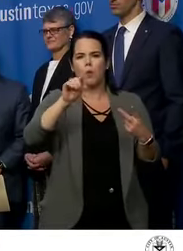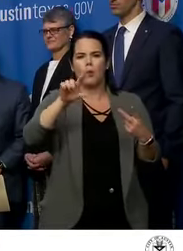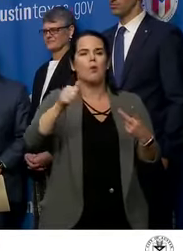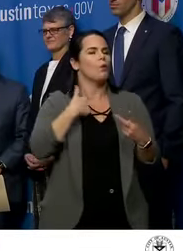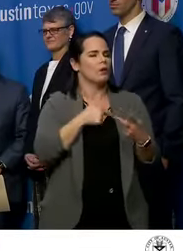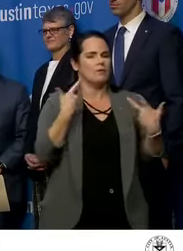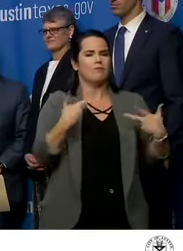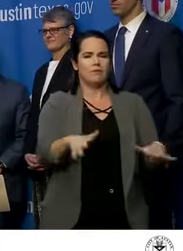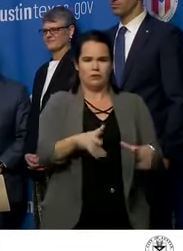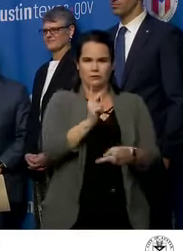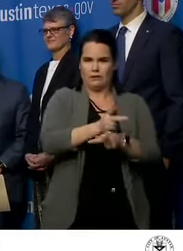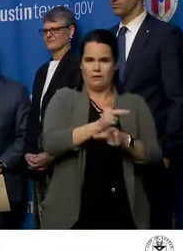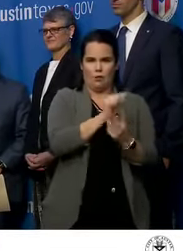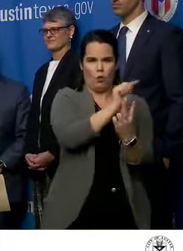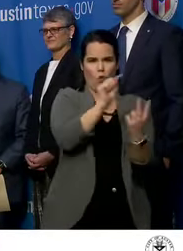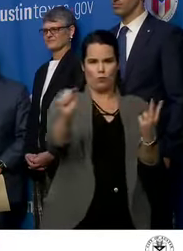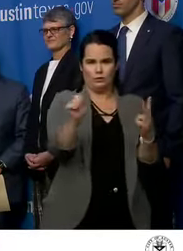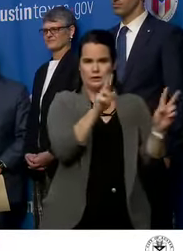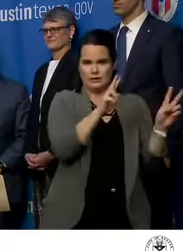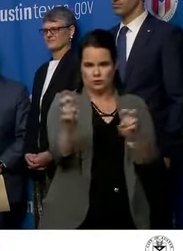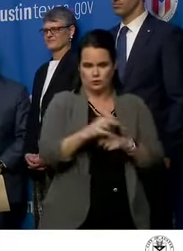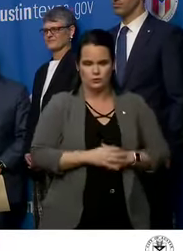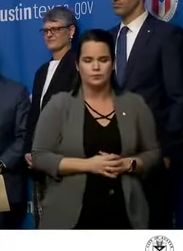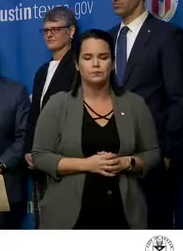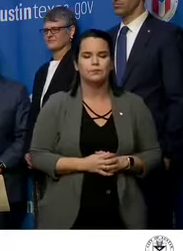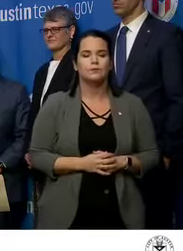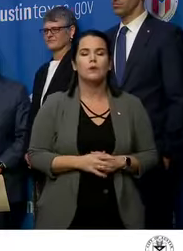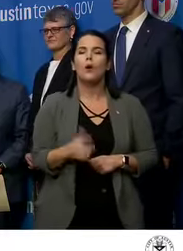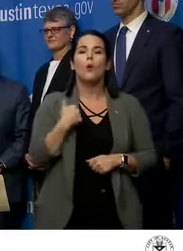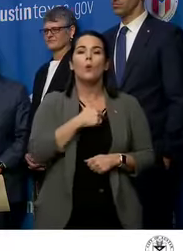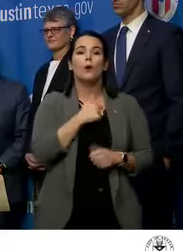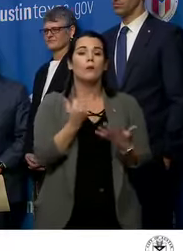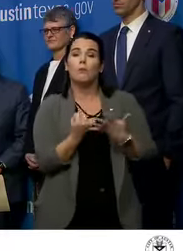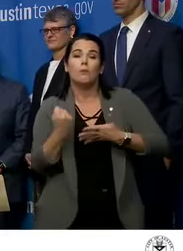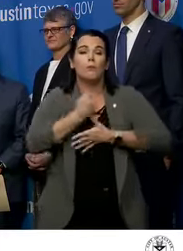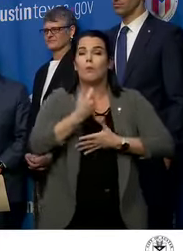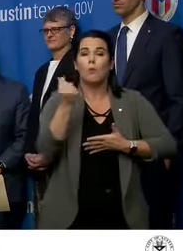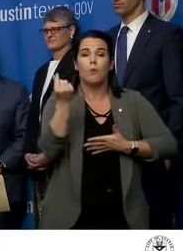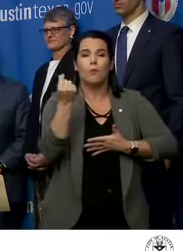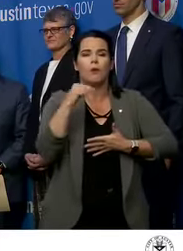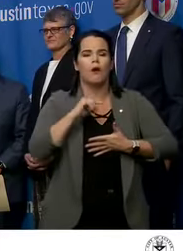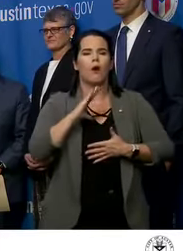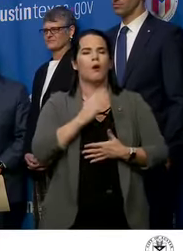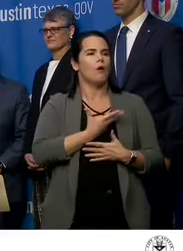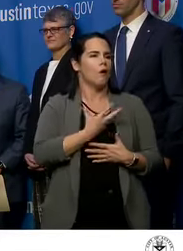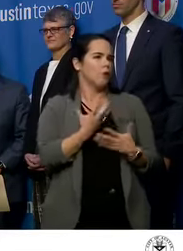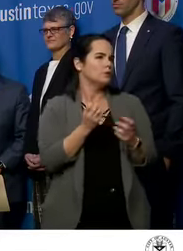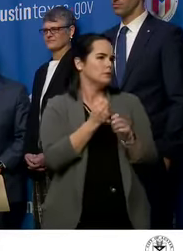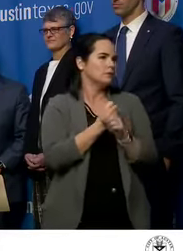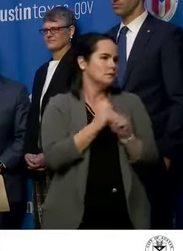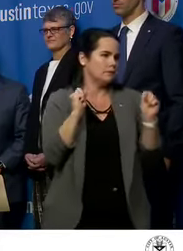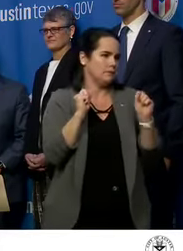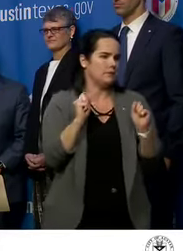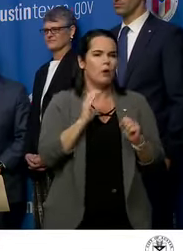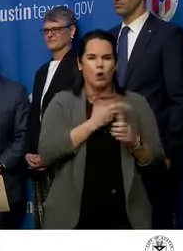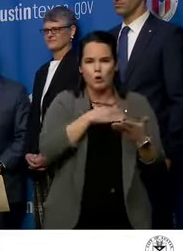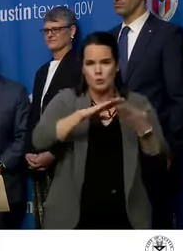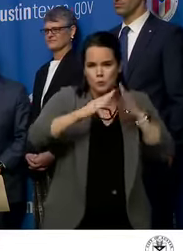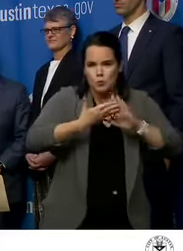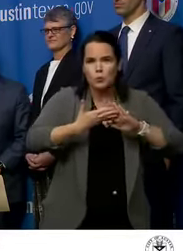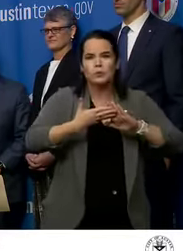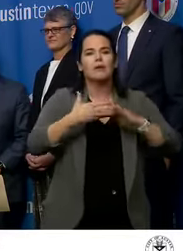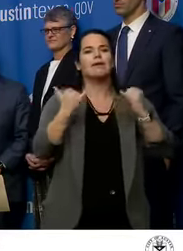to put the health and safety of our community first. At this time, I will turn over to Dr.